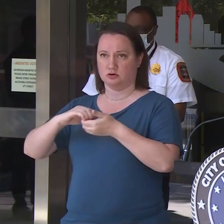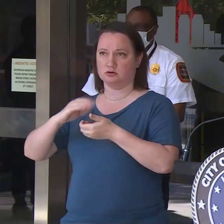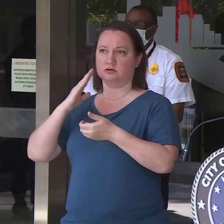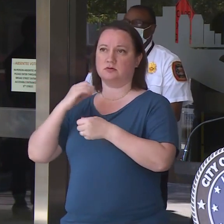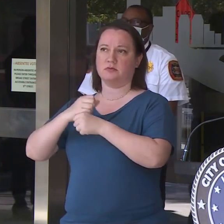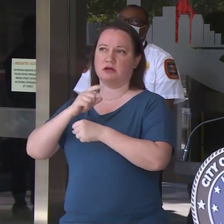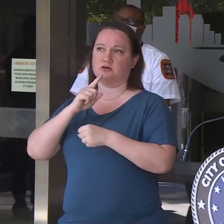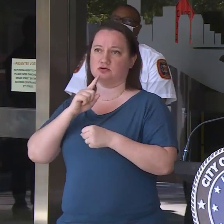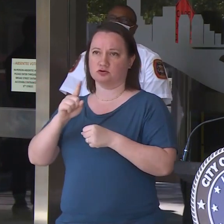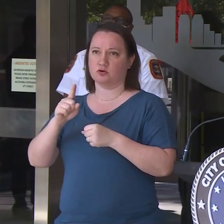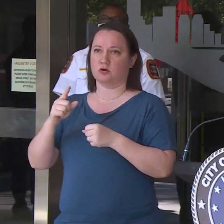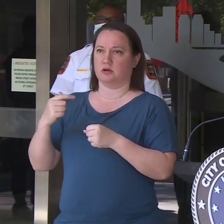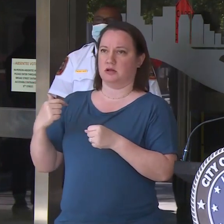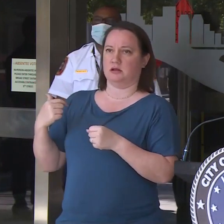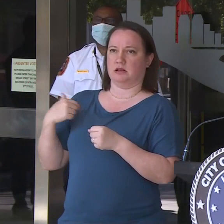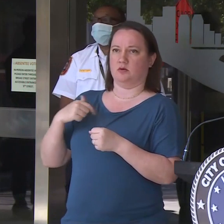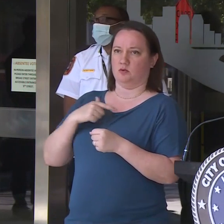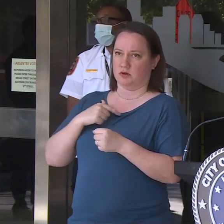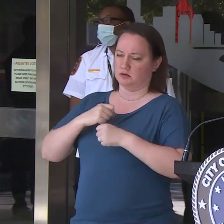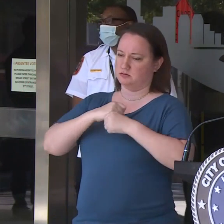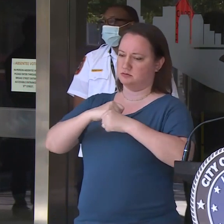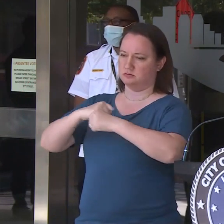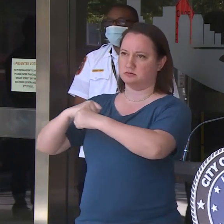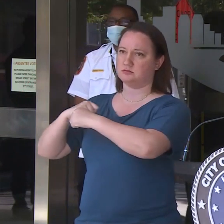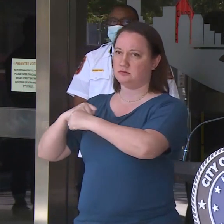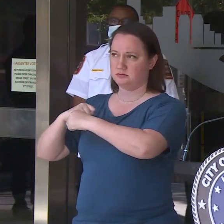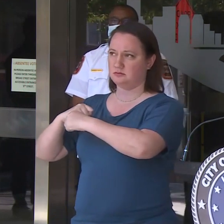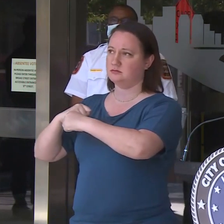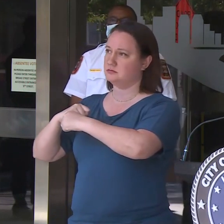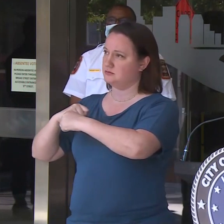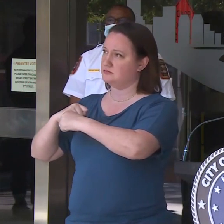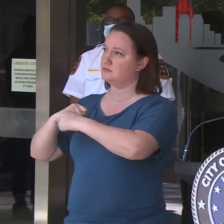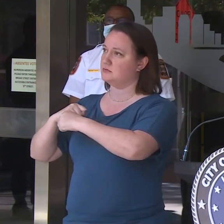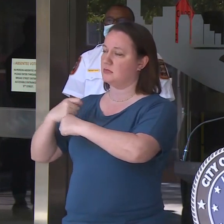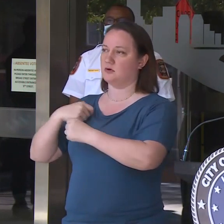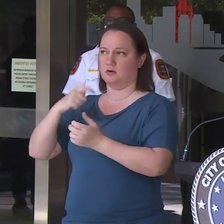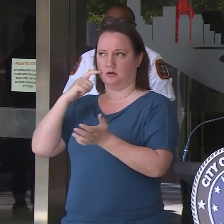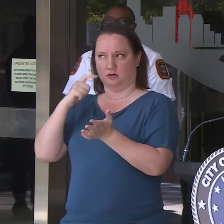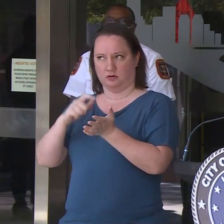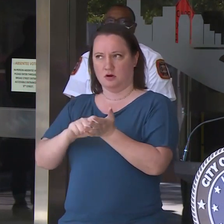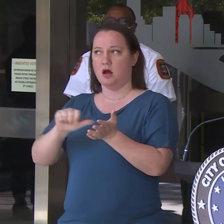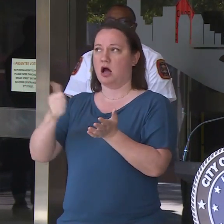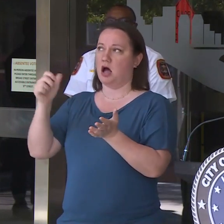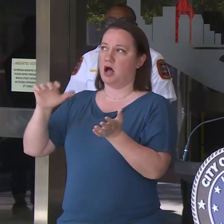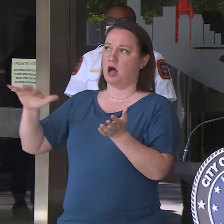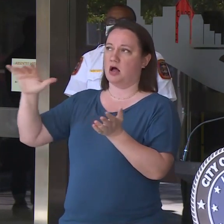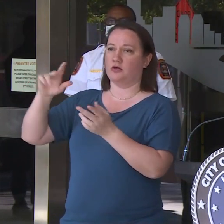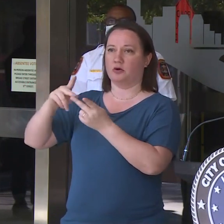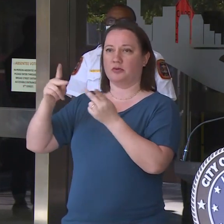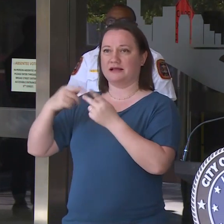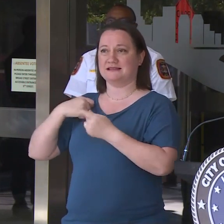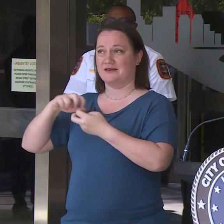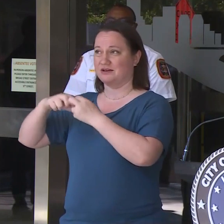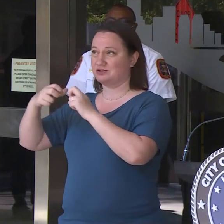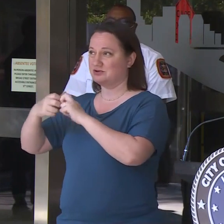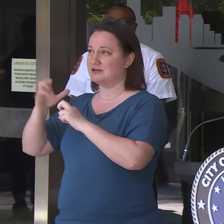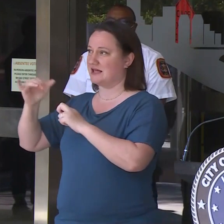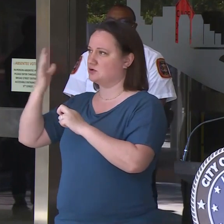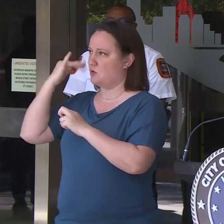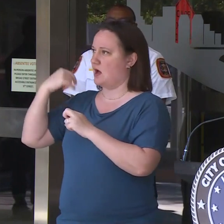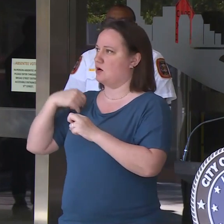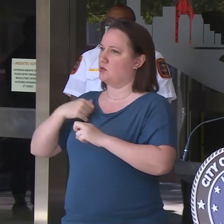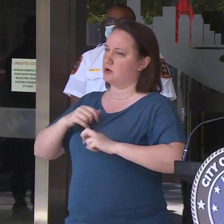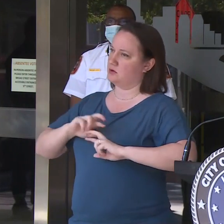we do that. We recognize that there has been issues in other places, but that's why we come